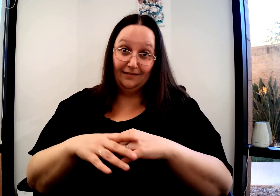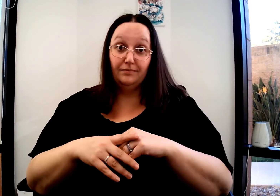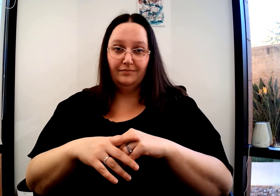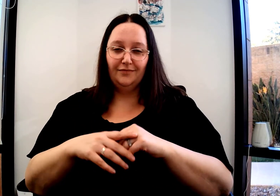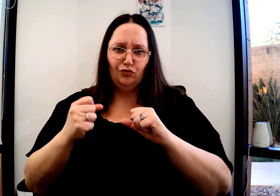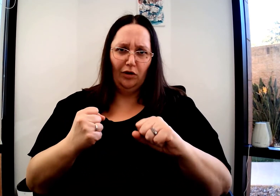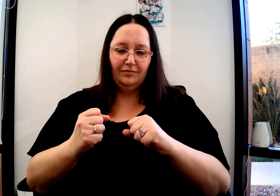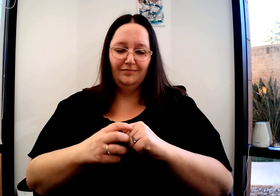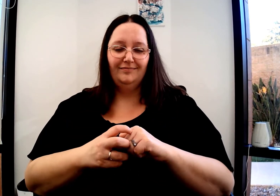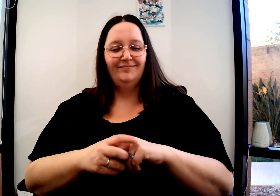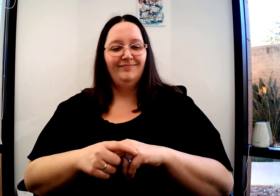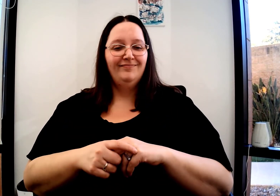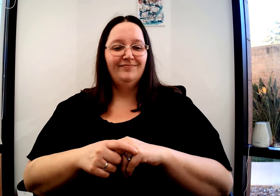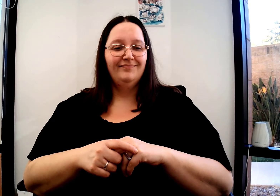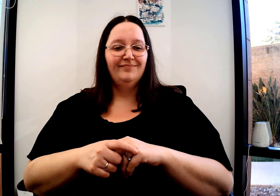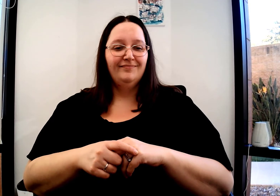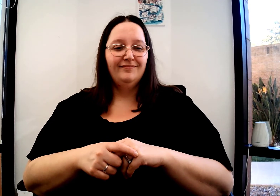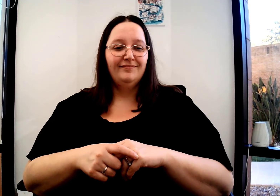That's when you'll get extra intense with that.